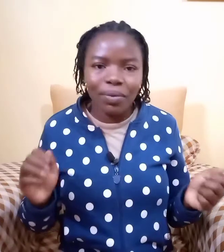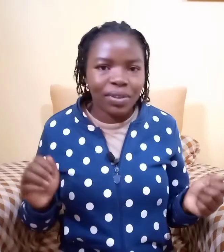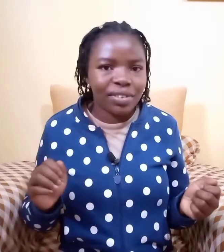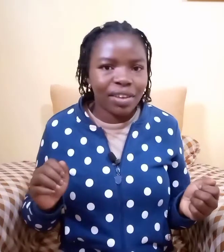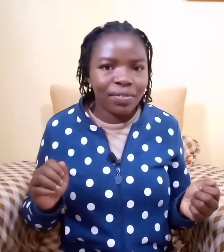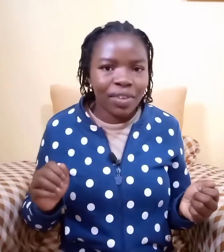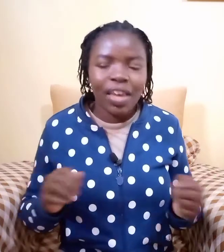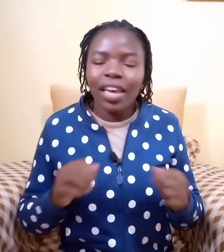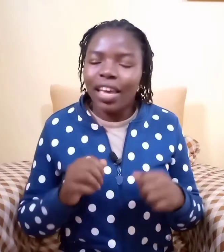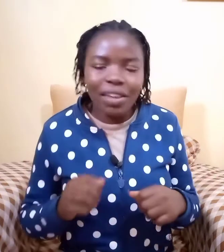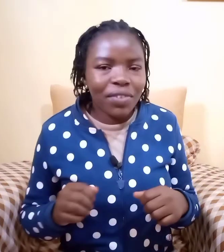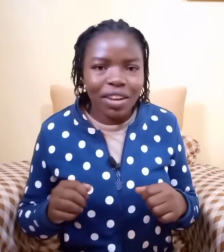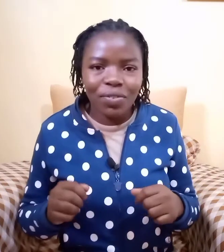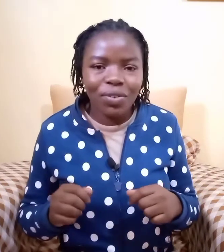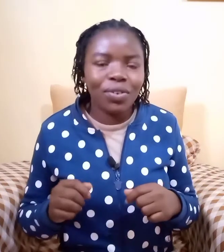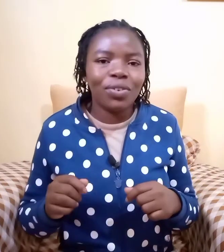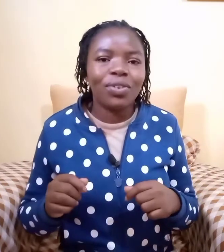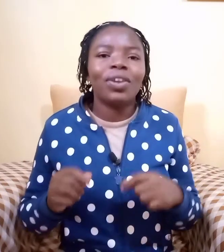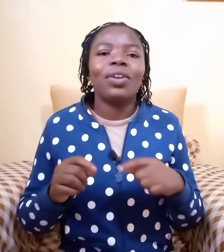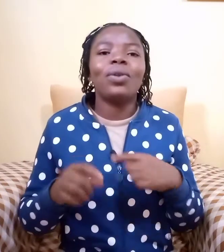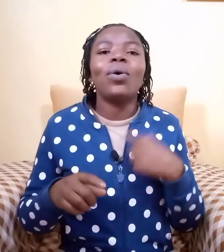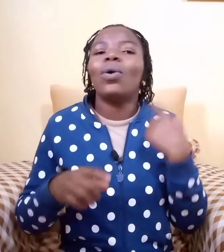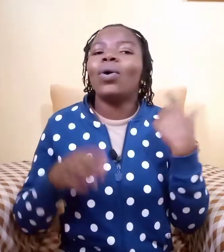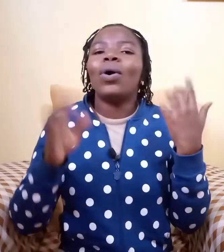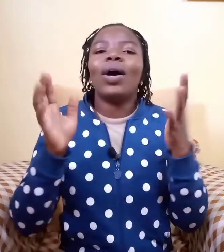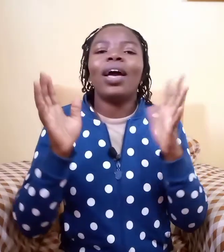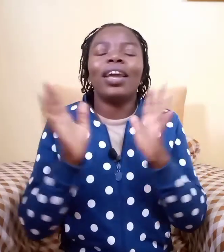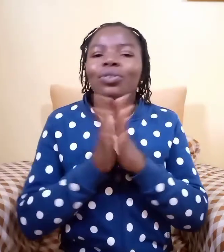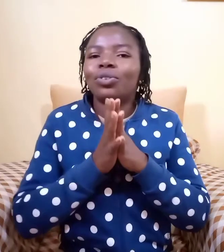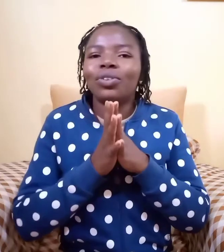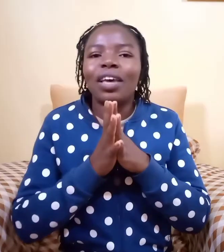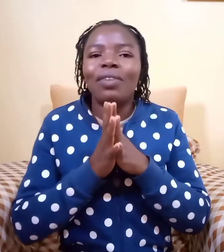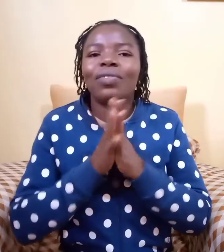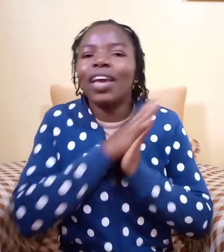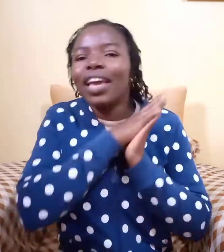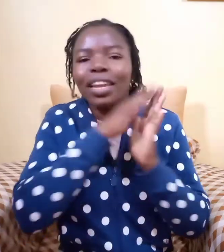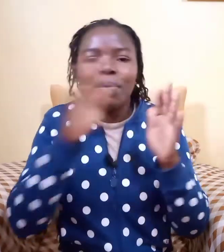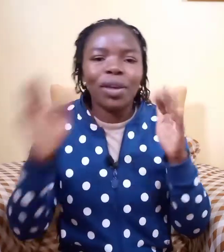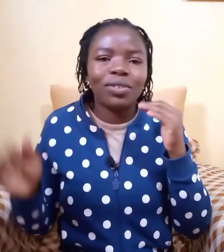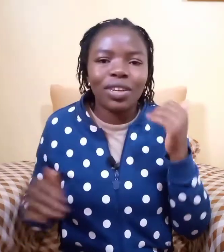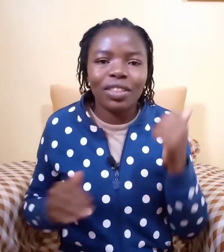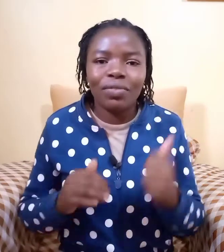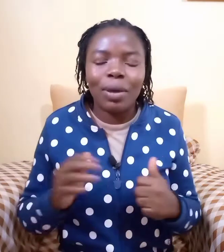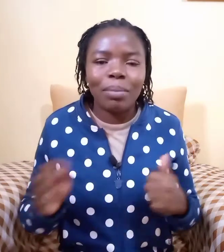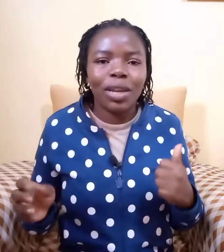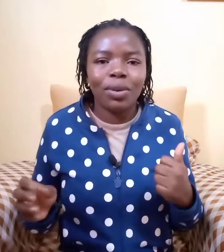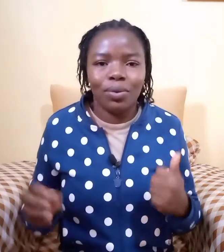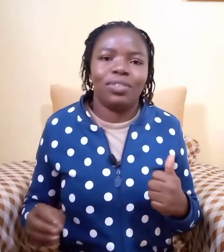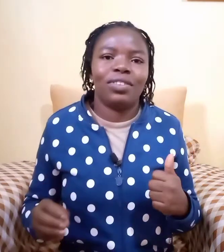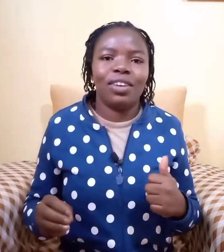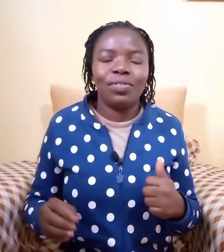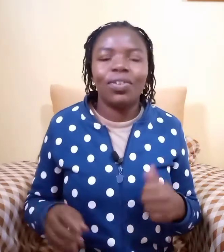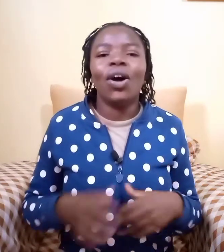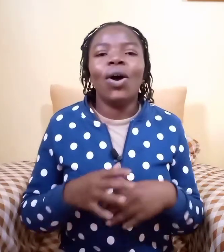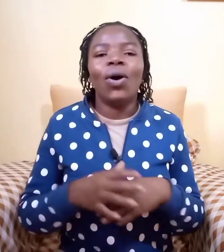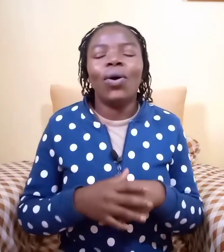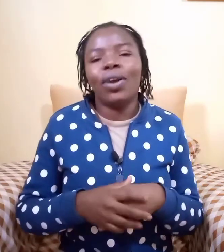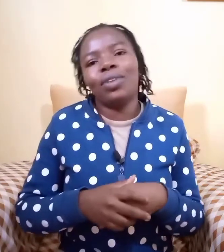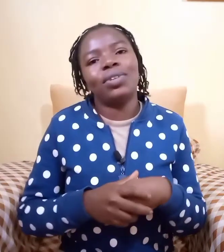who is deaf even if you don't know and you don't have any person in the family who is deaf it will